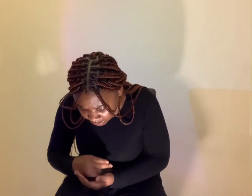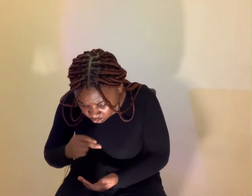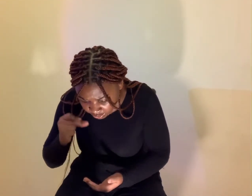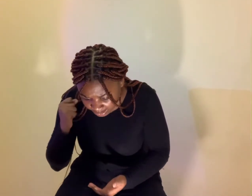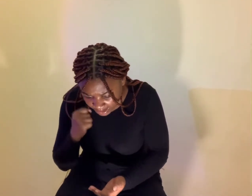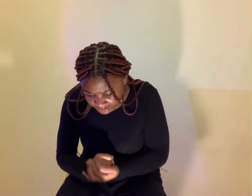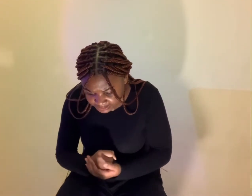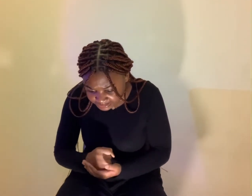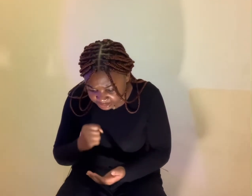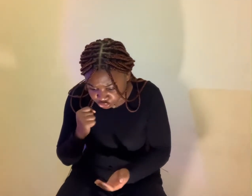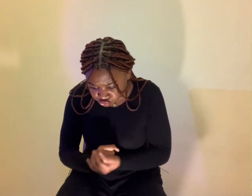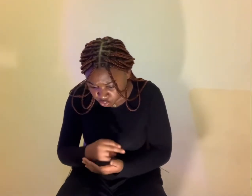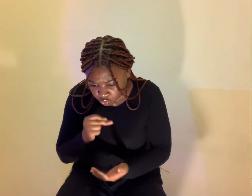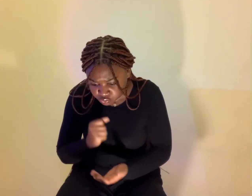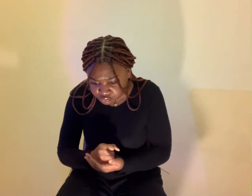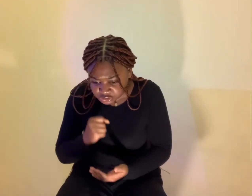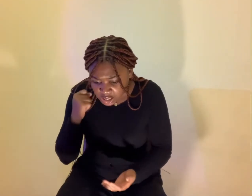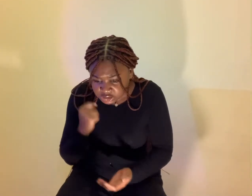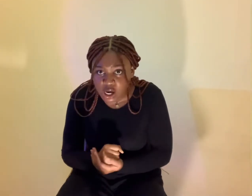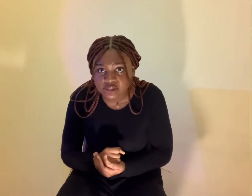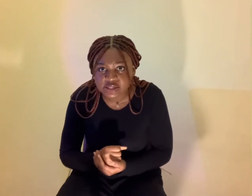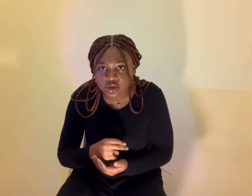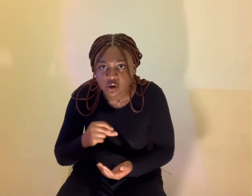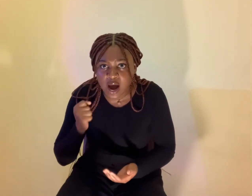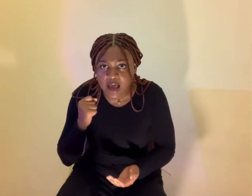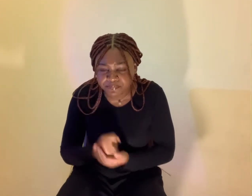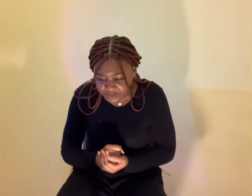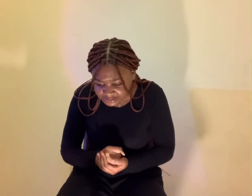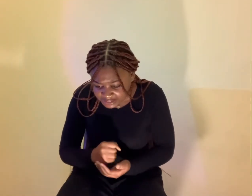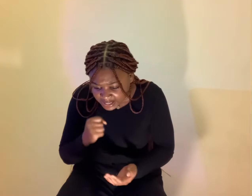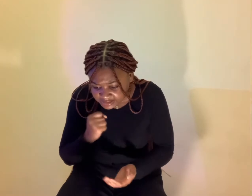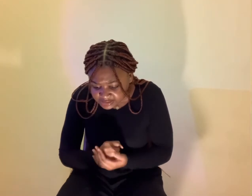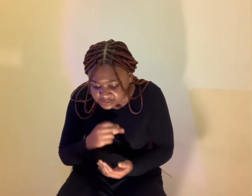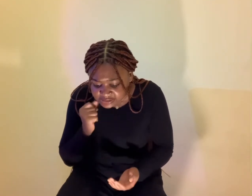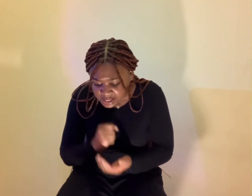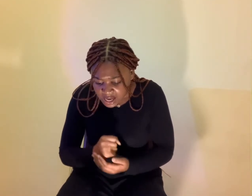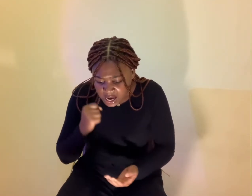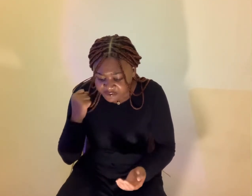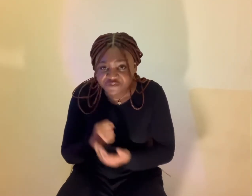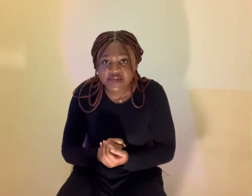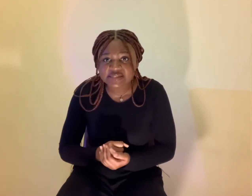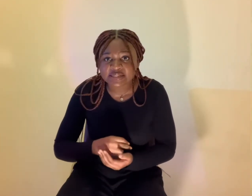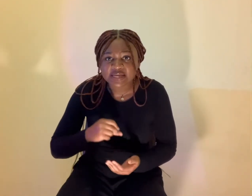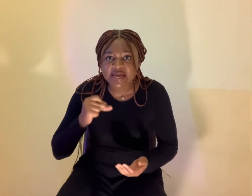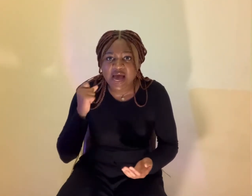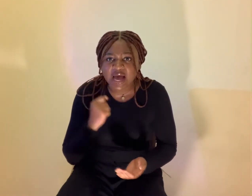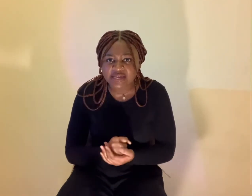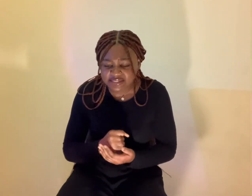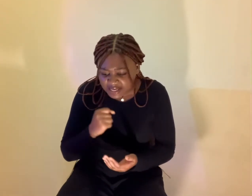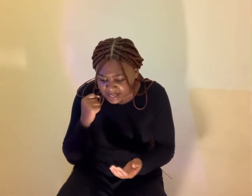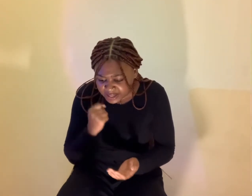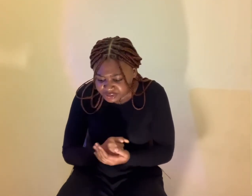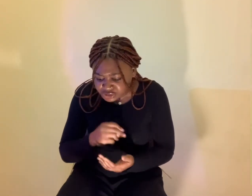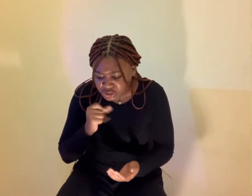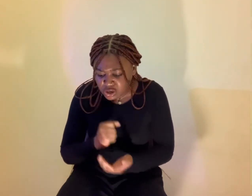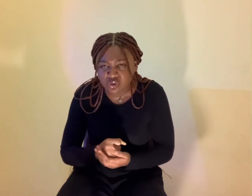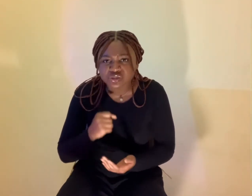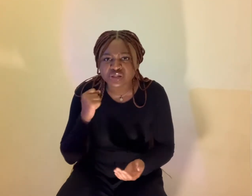organic syndromes toxic or hypertense affecting the eyes the ears the nose and